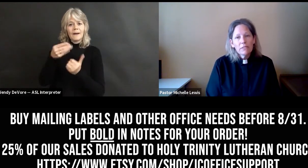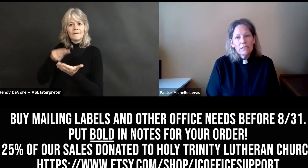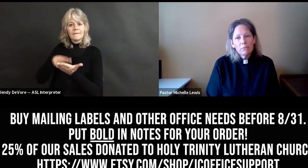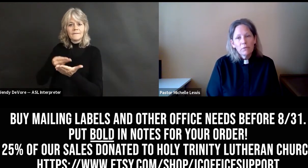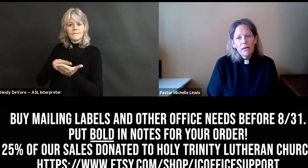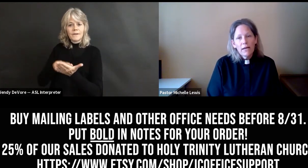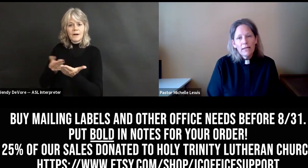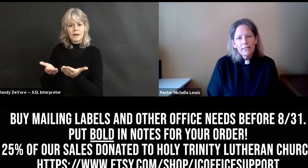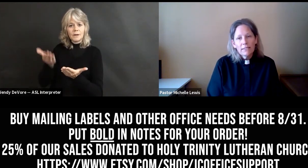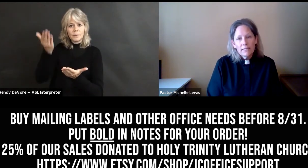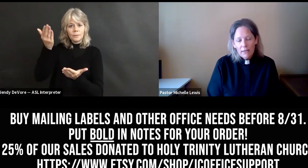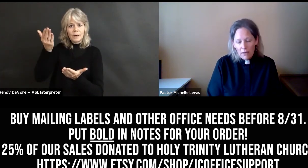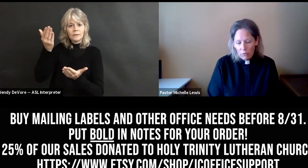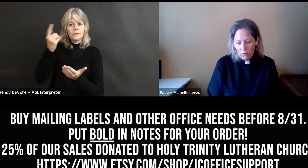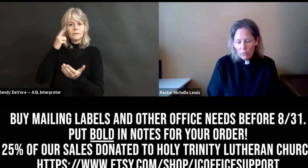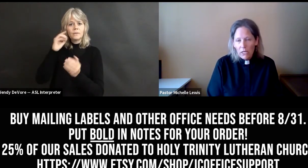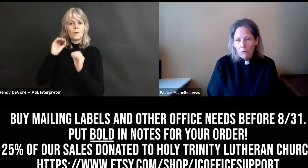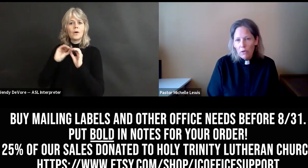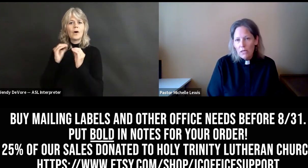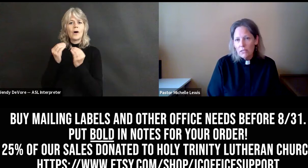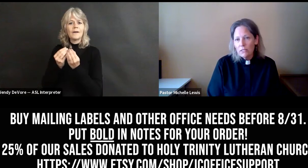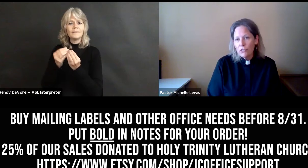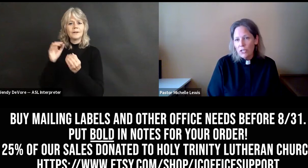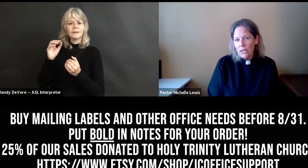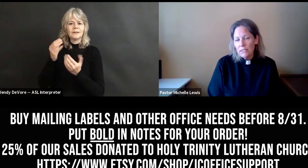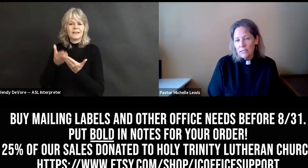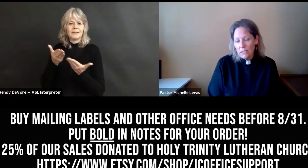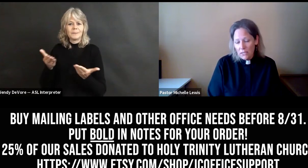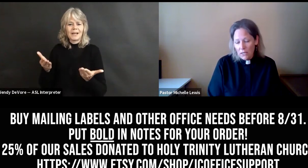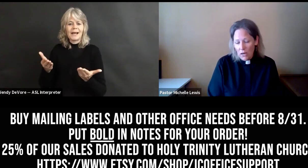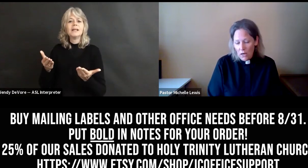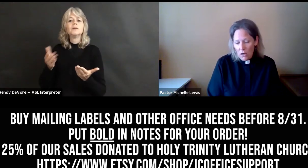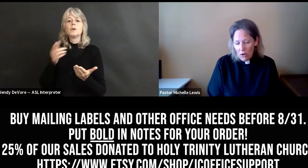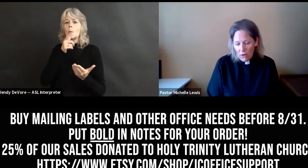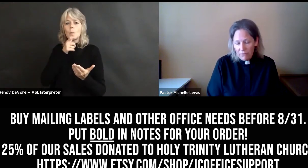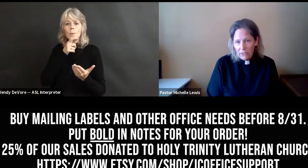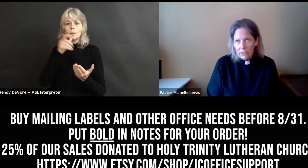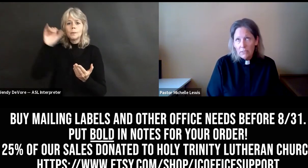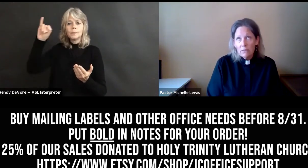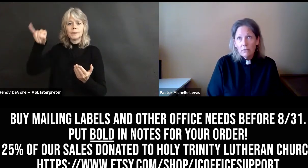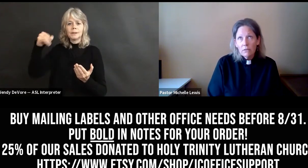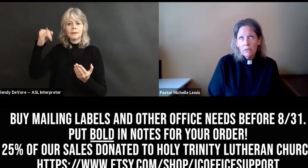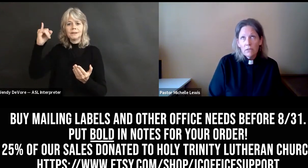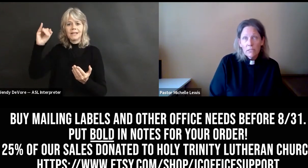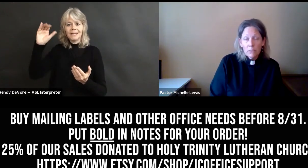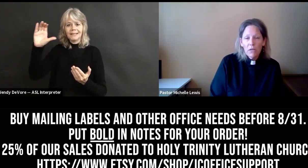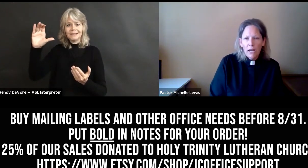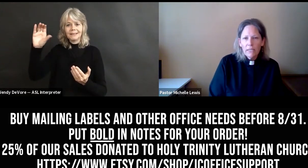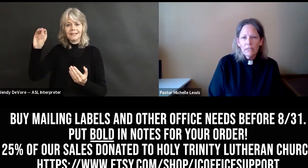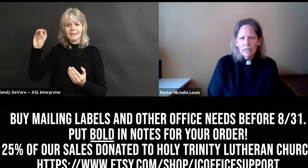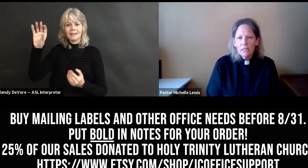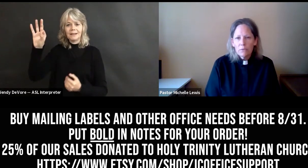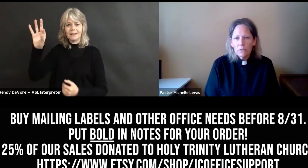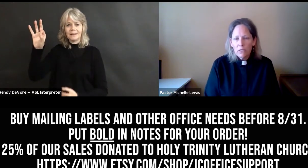supplies. We're working with JC Office Supplies. I think that's what it's called.